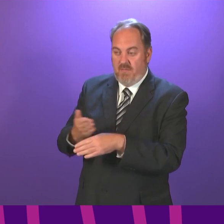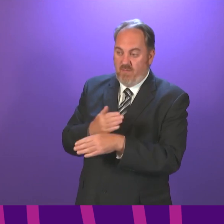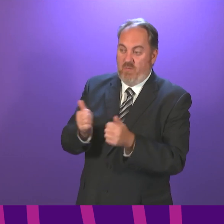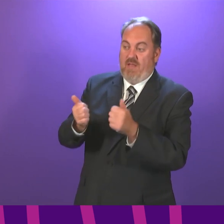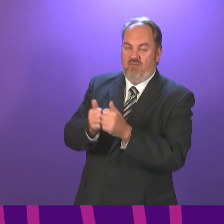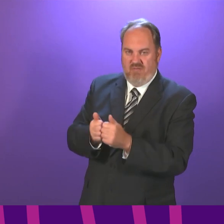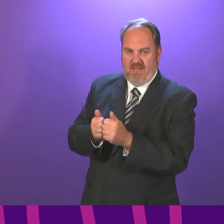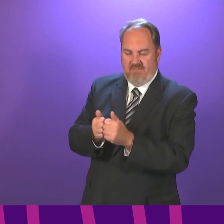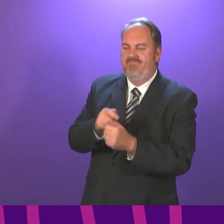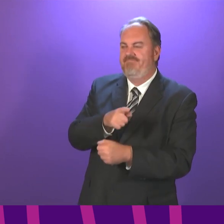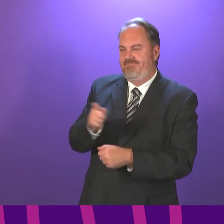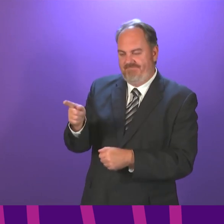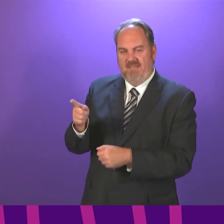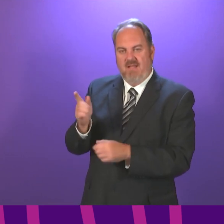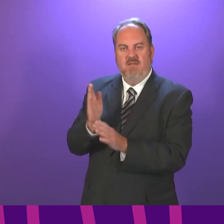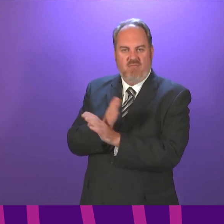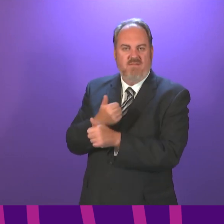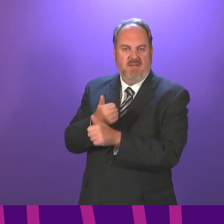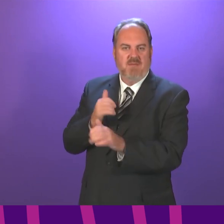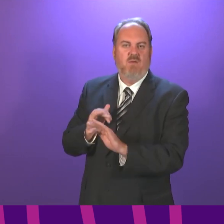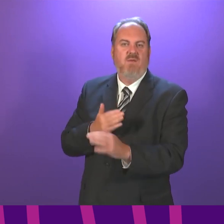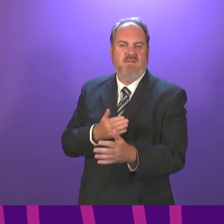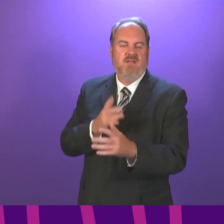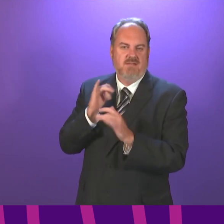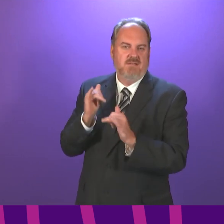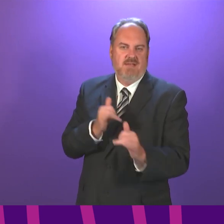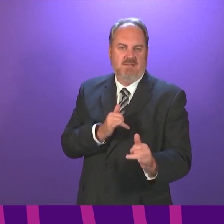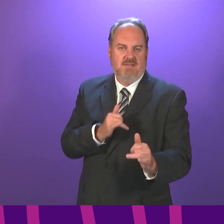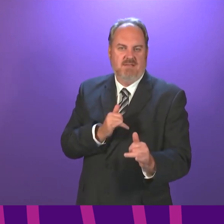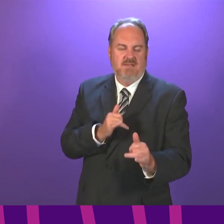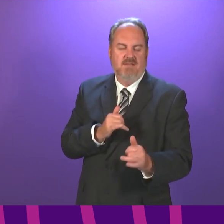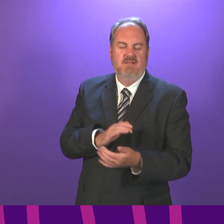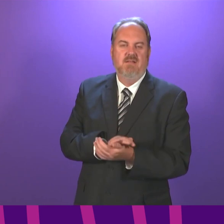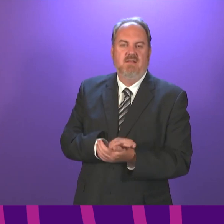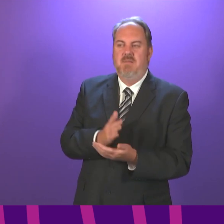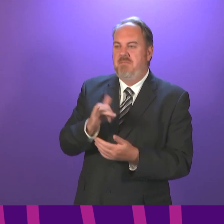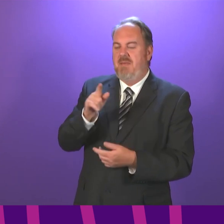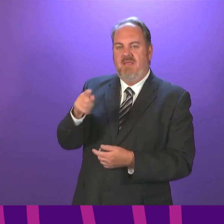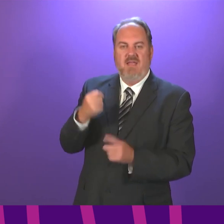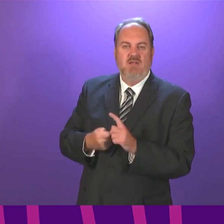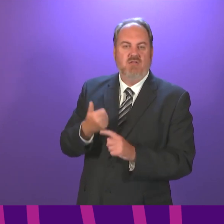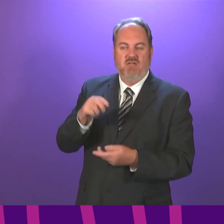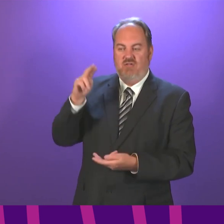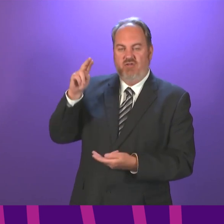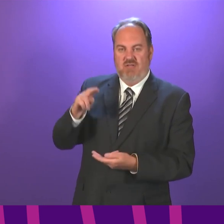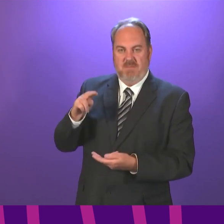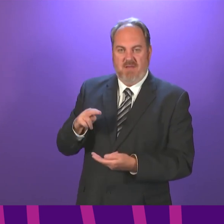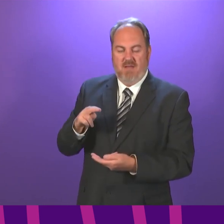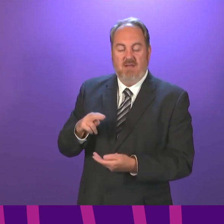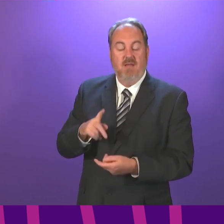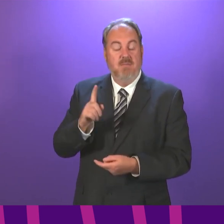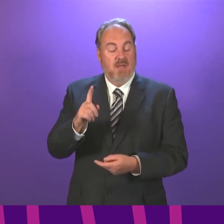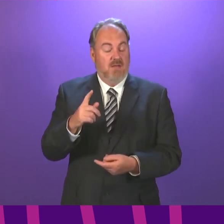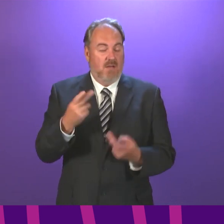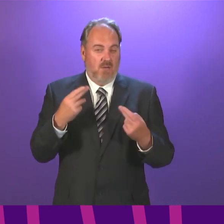possibility of tests being accessible from other providers at lower costs. I hope everybody, and